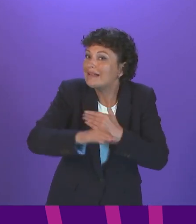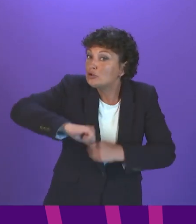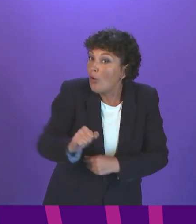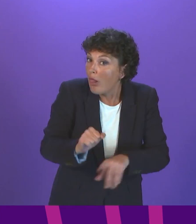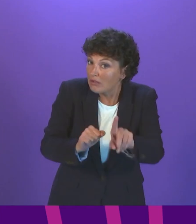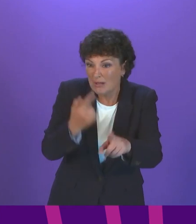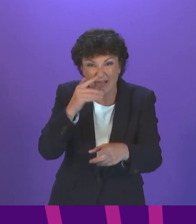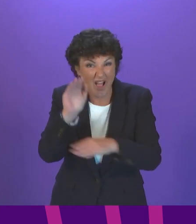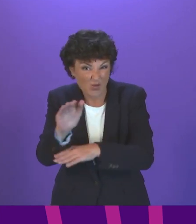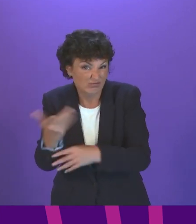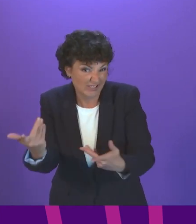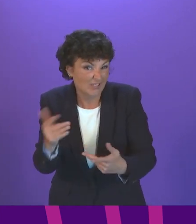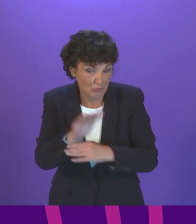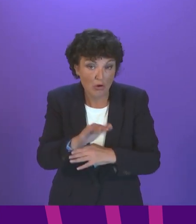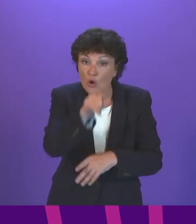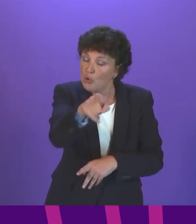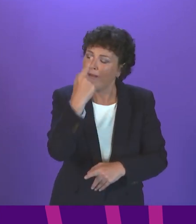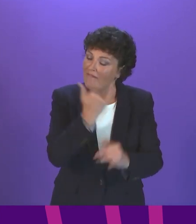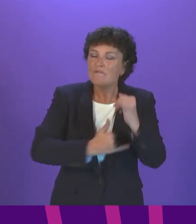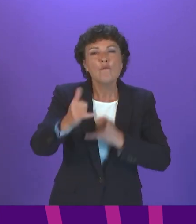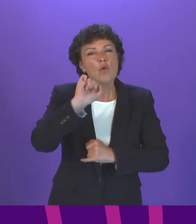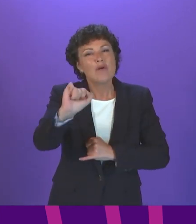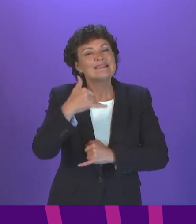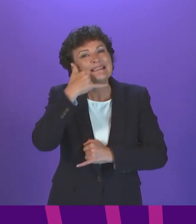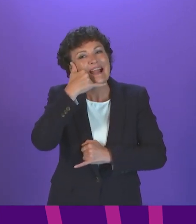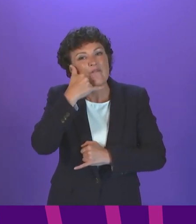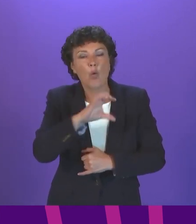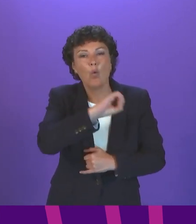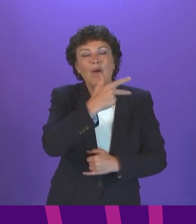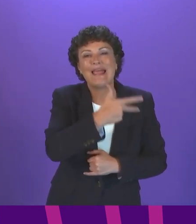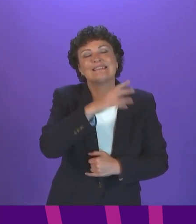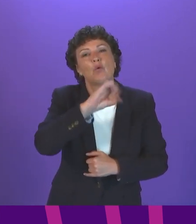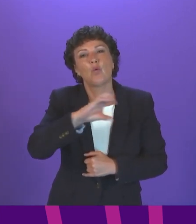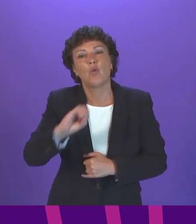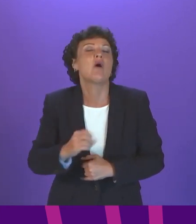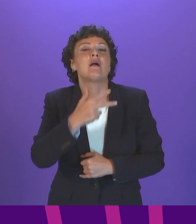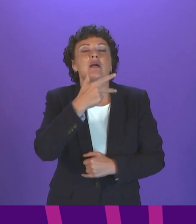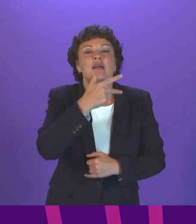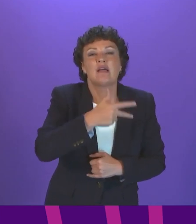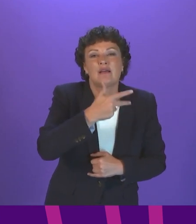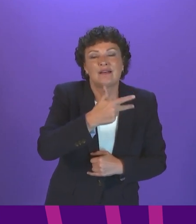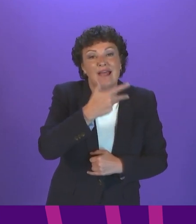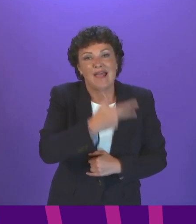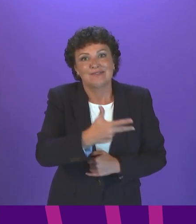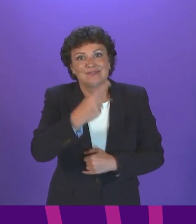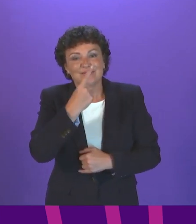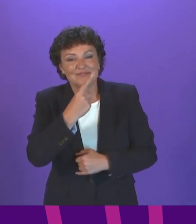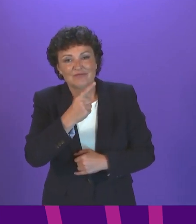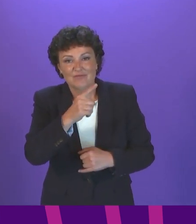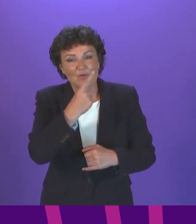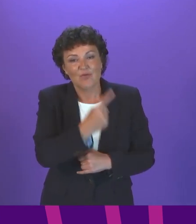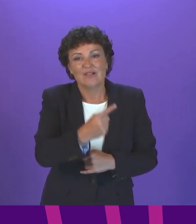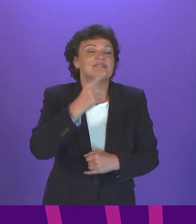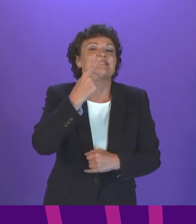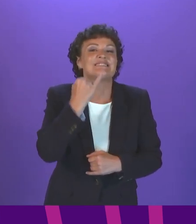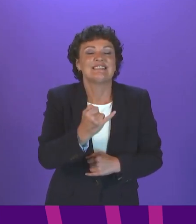phone the status helpline that I mentioned a moment ago, 08-08-196-8565. Ongoing collaboration